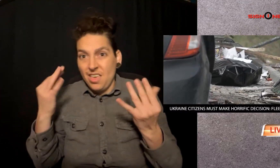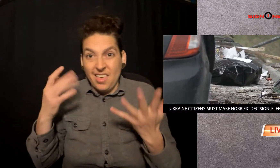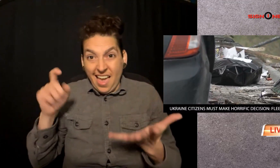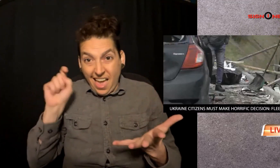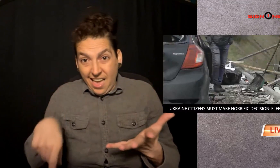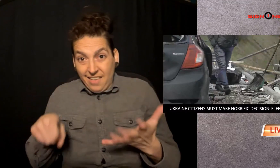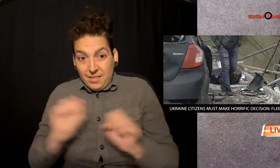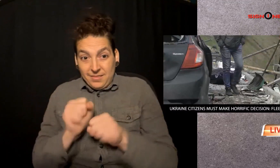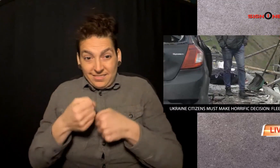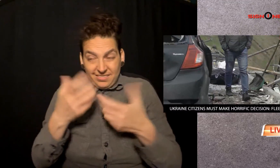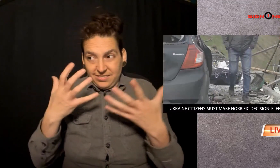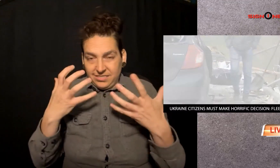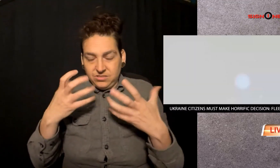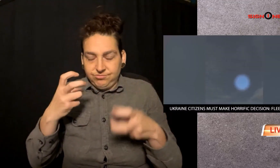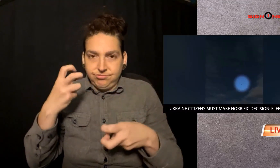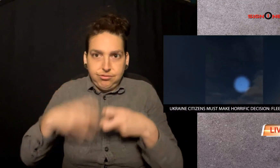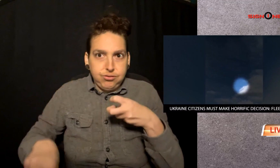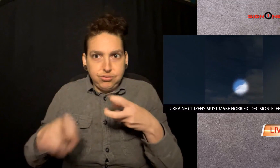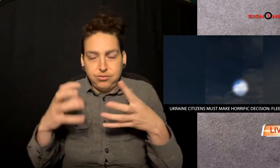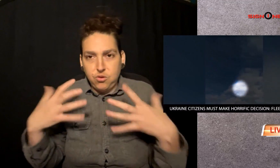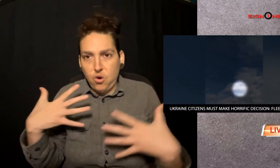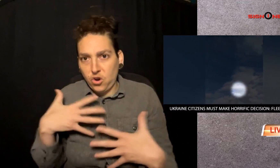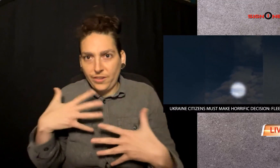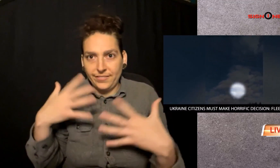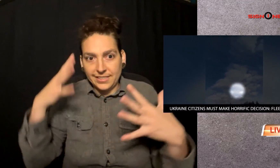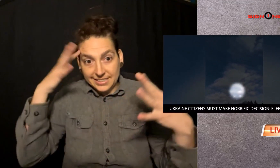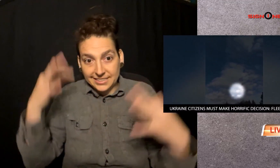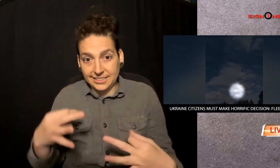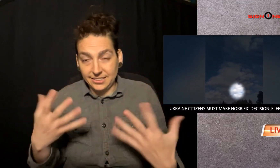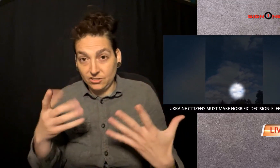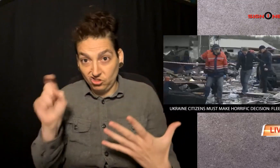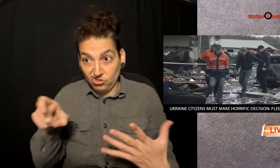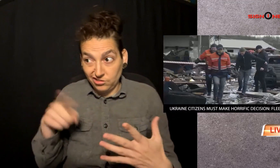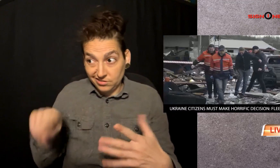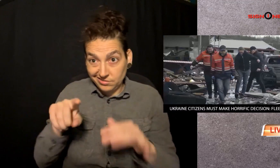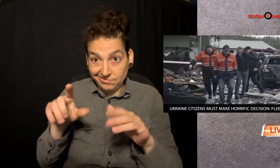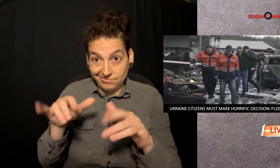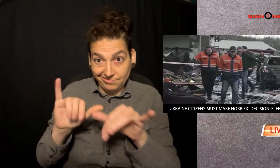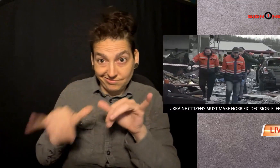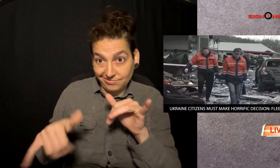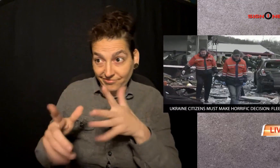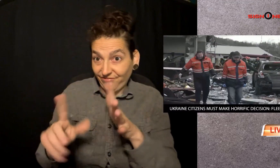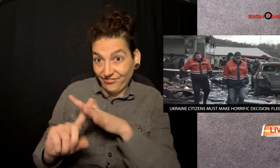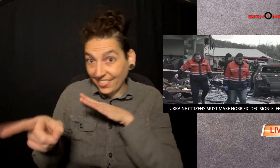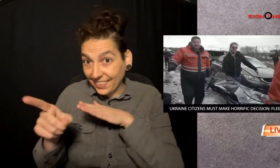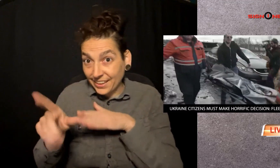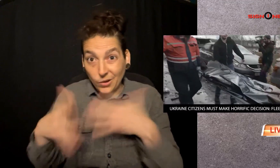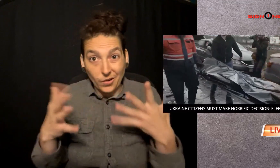And now Ukrainian citizens have a horrific decision to make. Flee or fight?